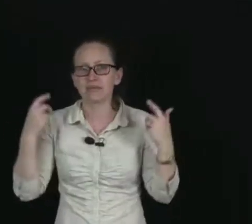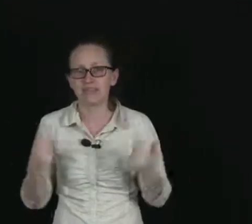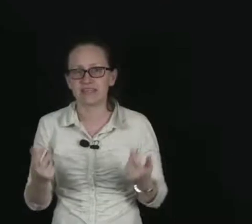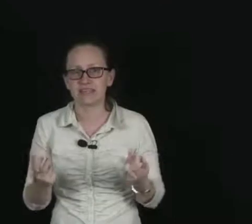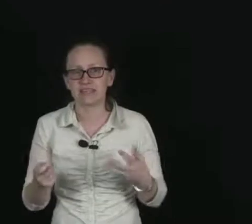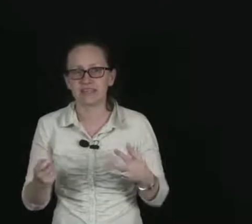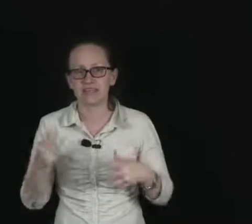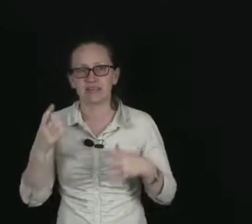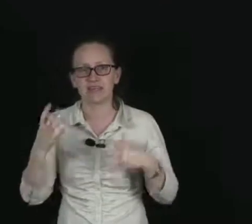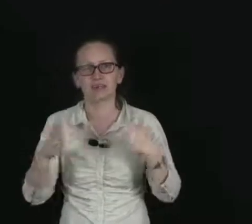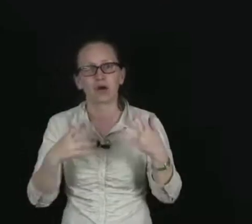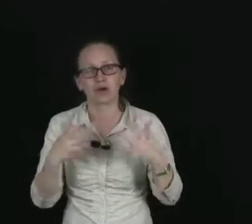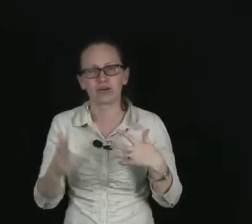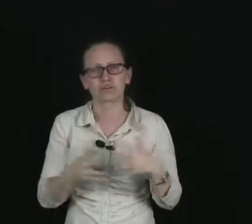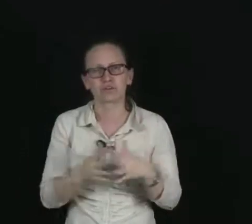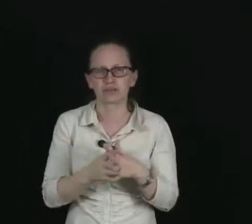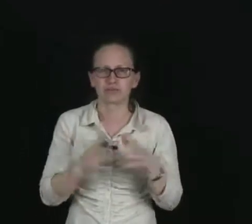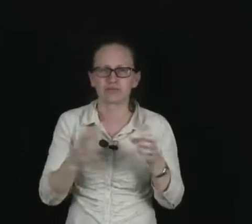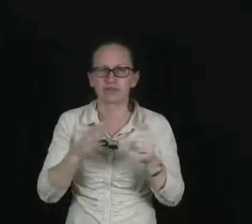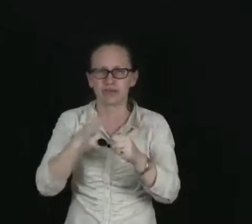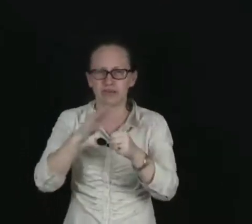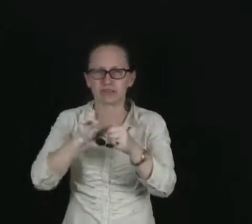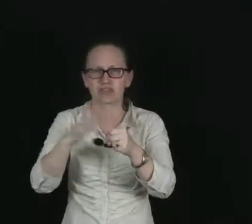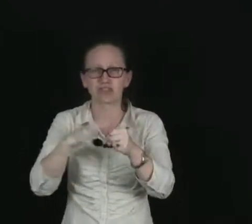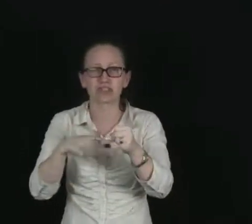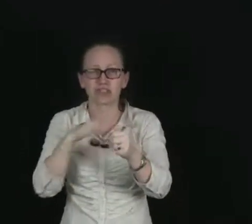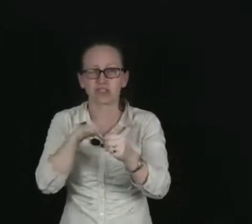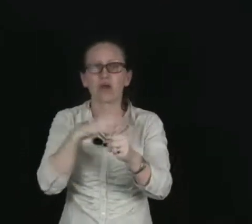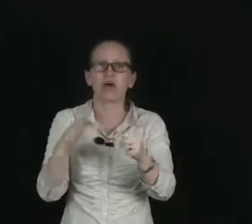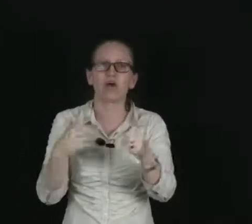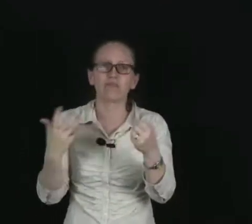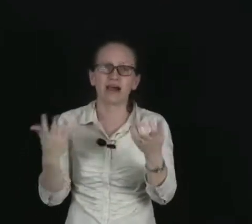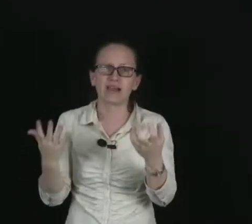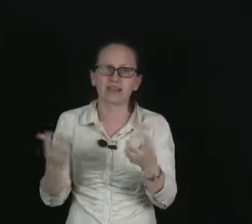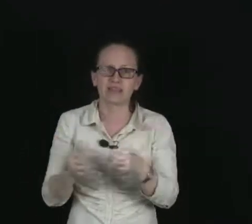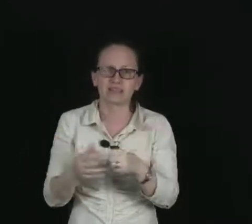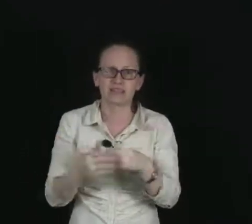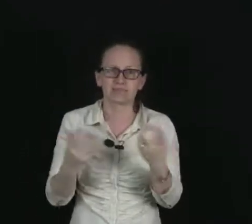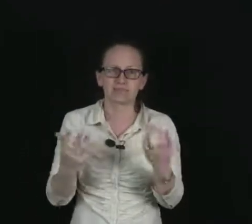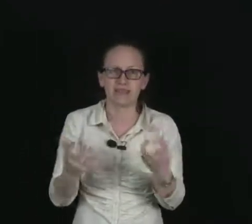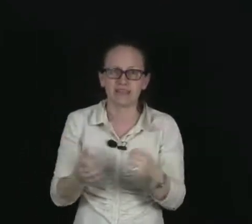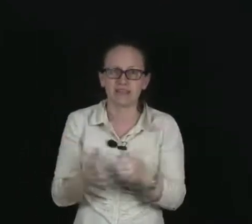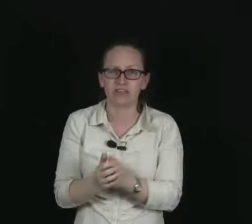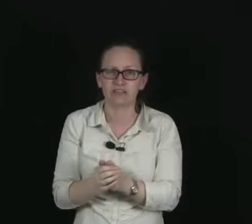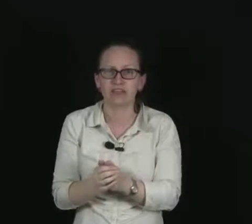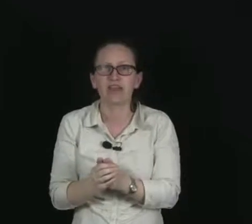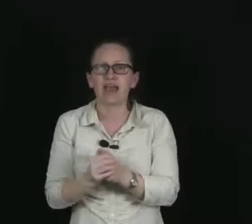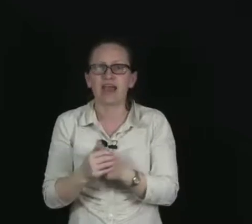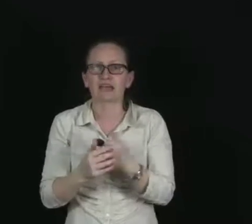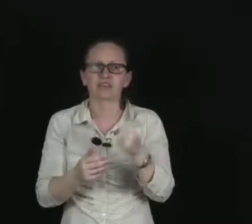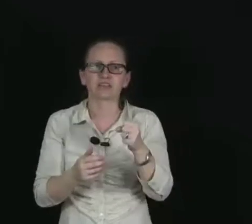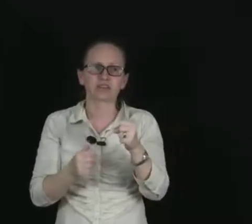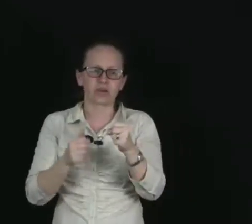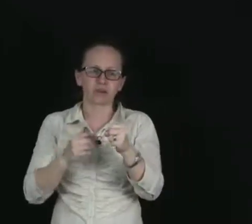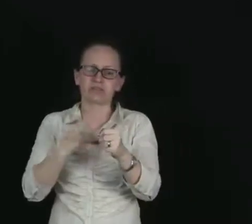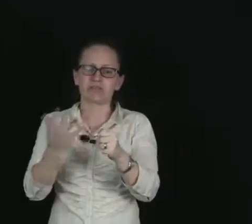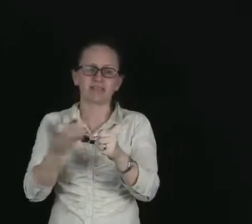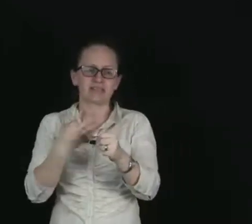particularly prone to the destruction of ionising radiation. And so since